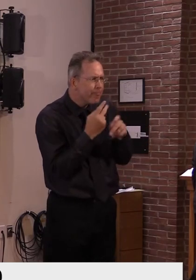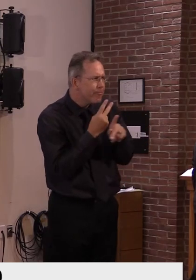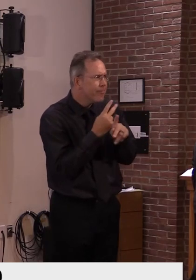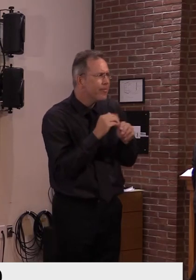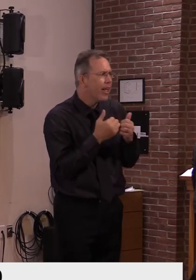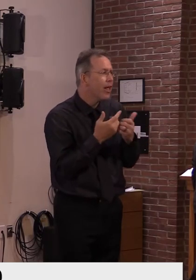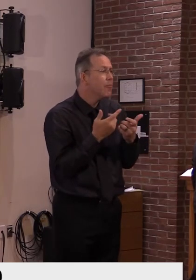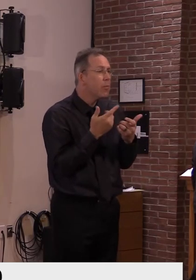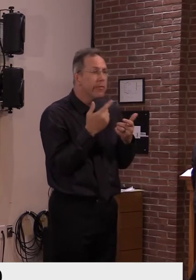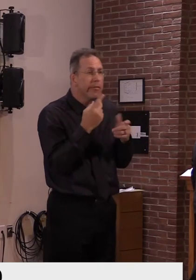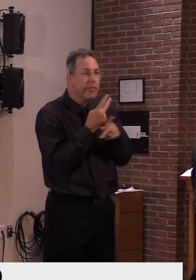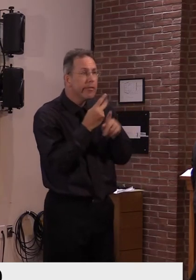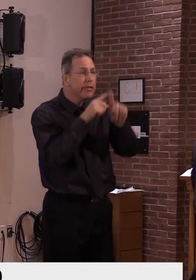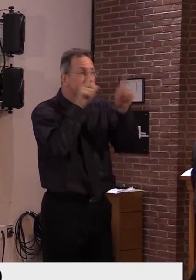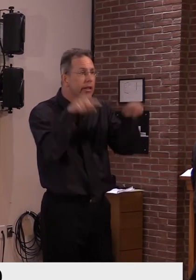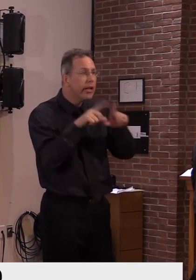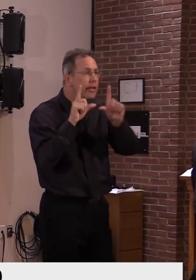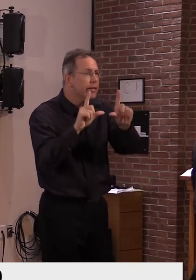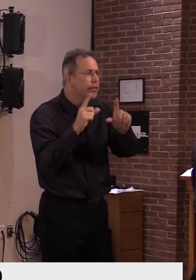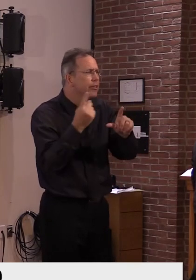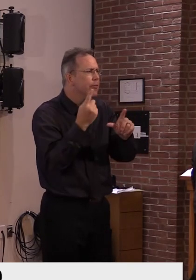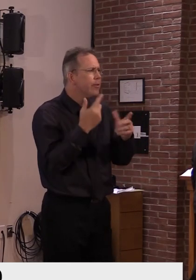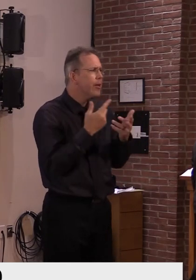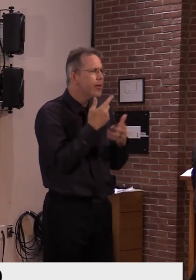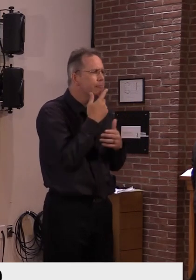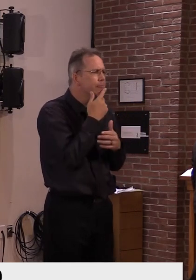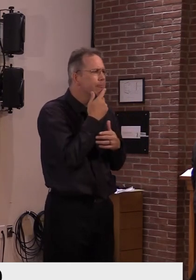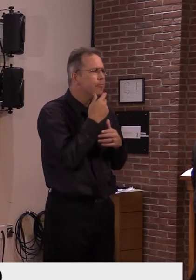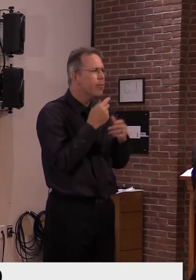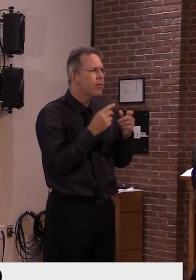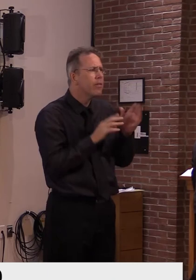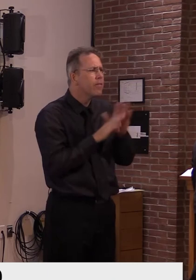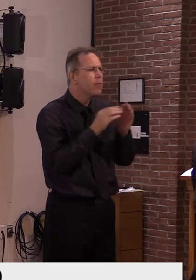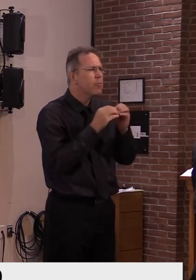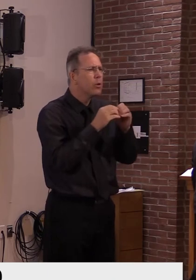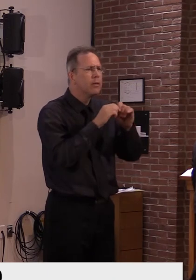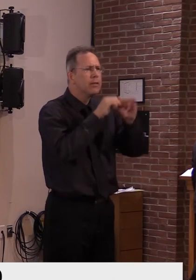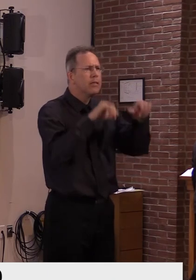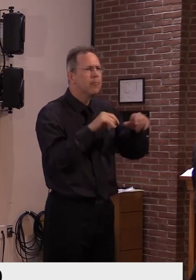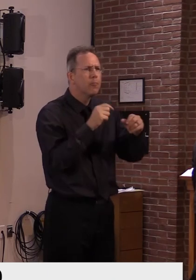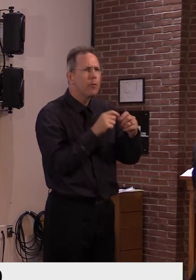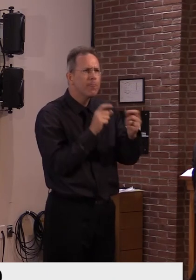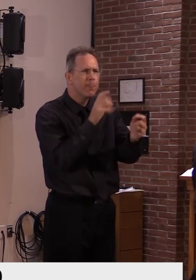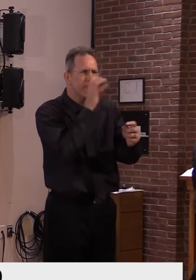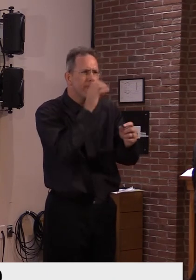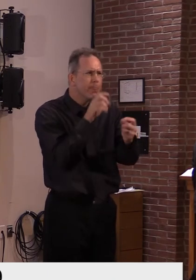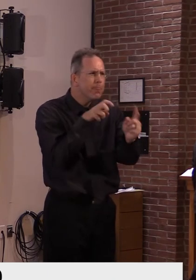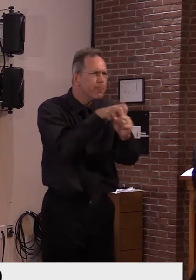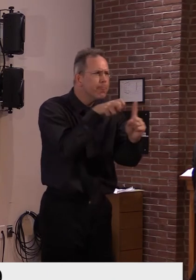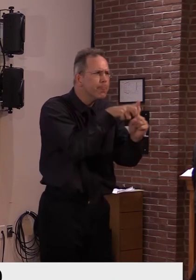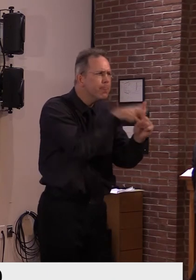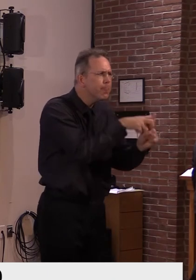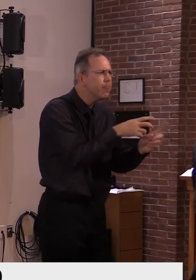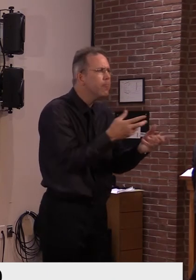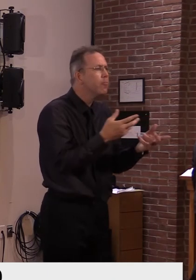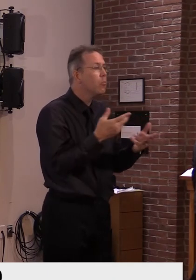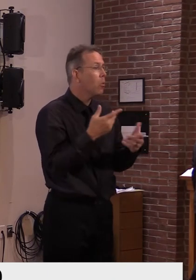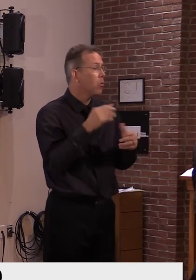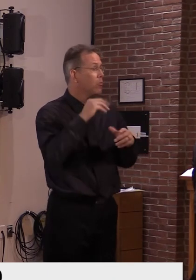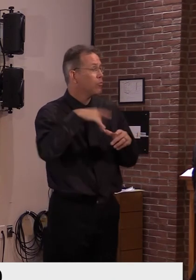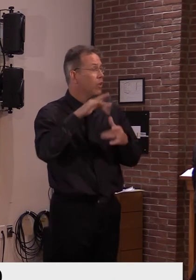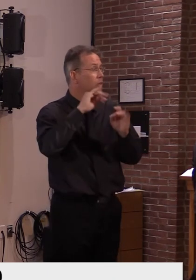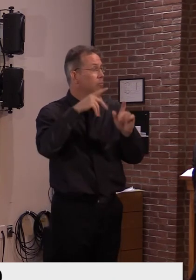Uh, we do, I, I think we have, um, the travel map, uh, that we put into place every single week is on,